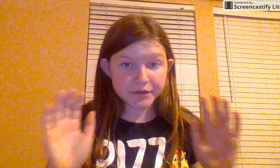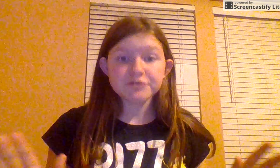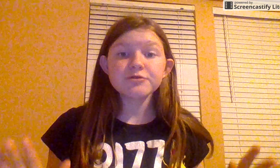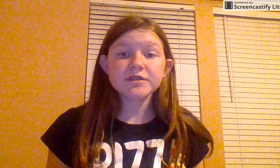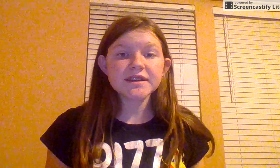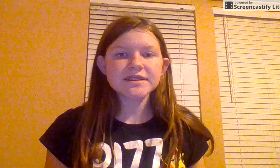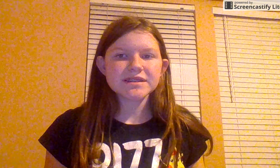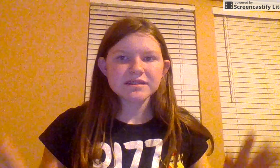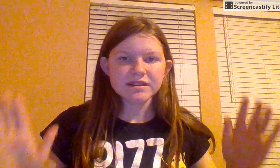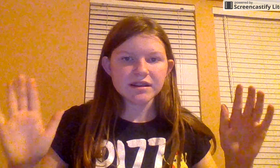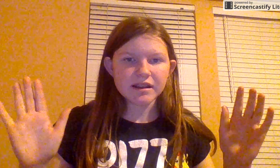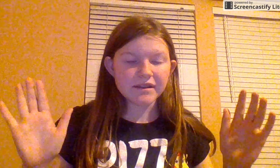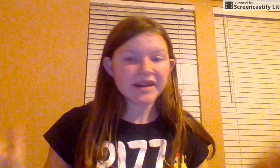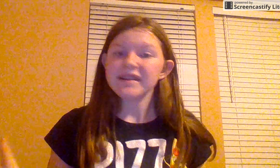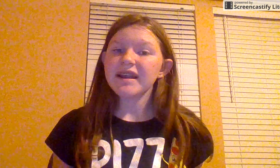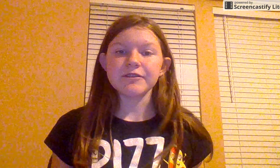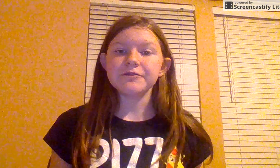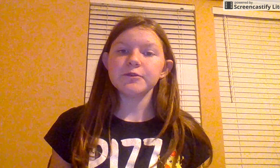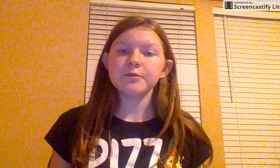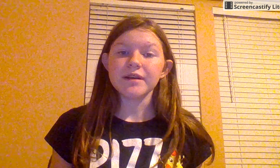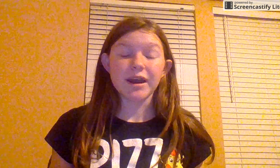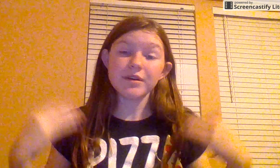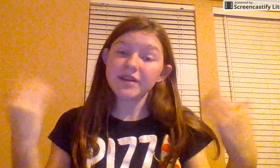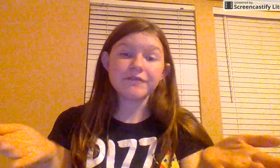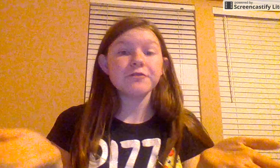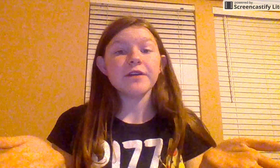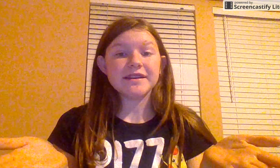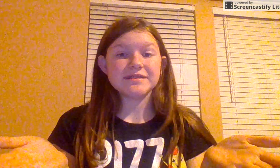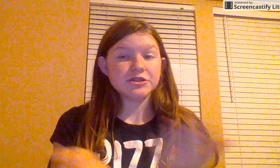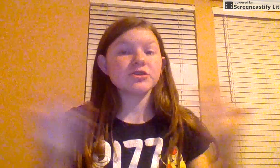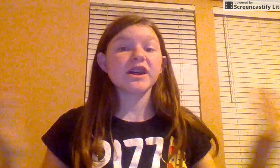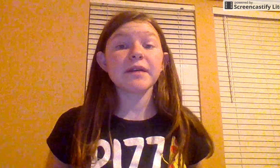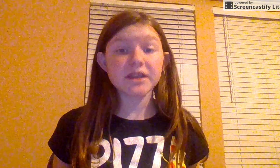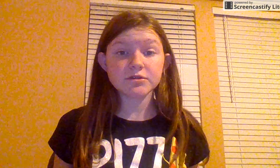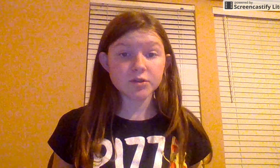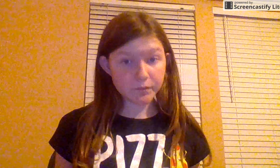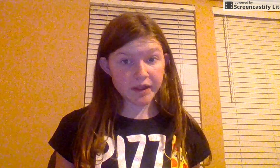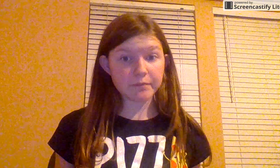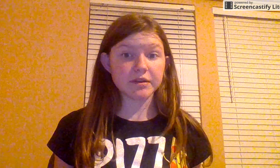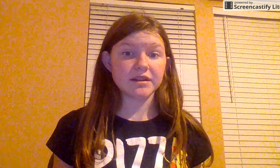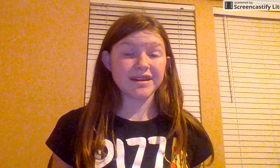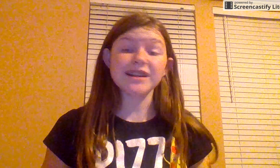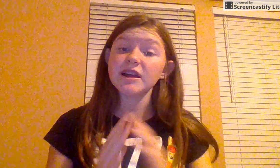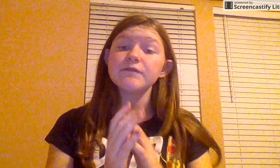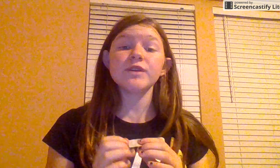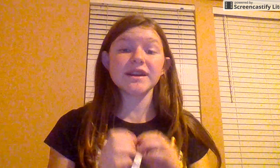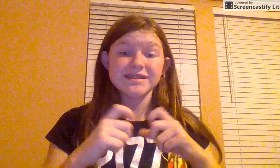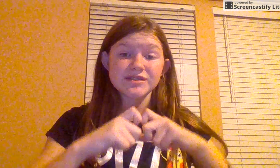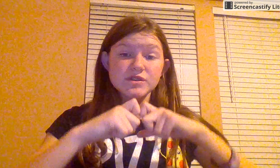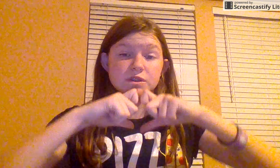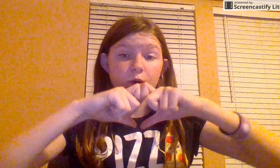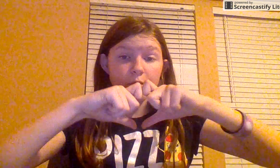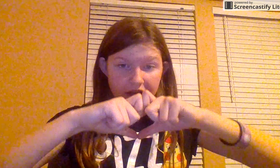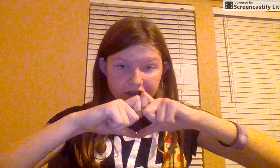the truth is, if I didn't have YouTube, I wouldn't have you guys. You're like my YouTube family. I love you guys so much.